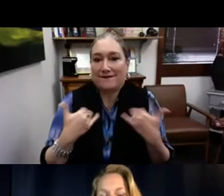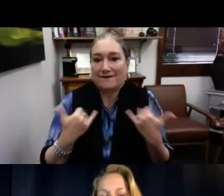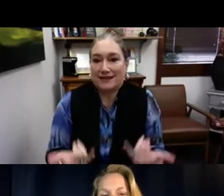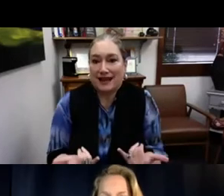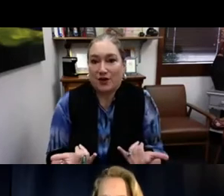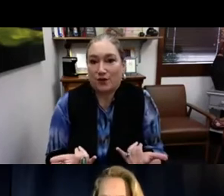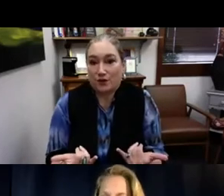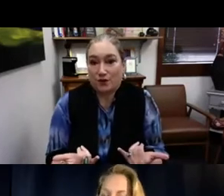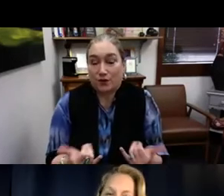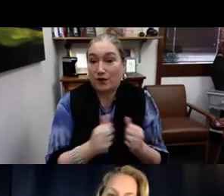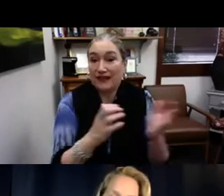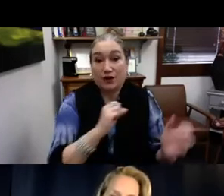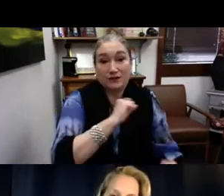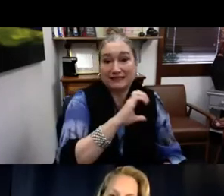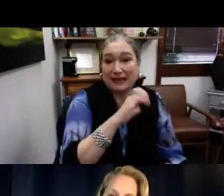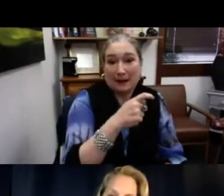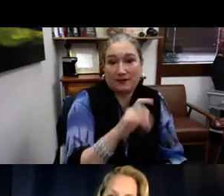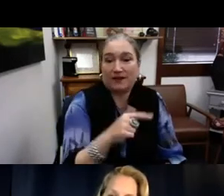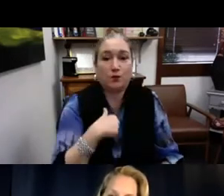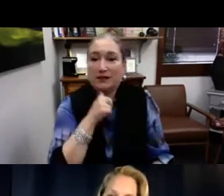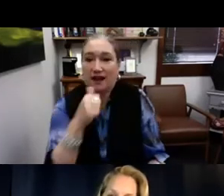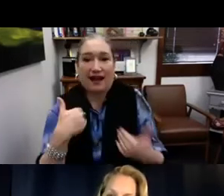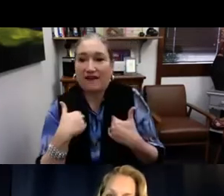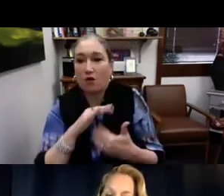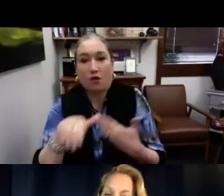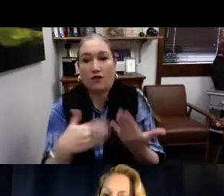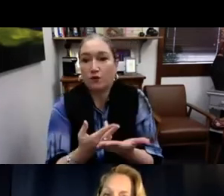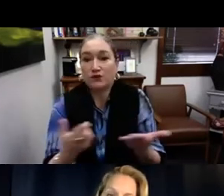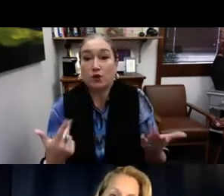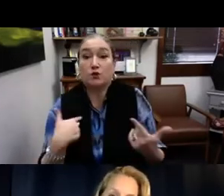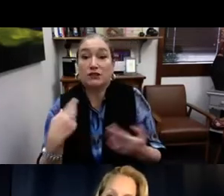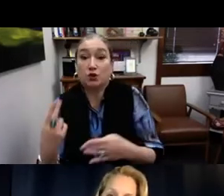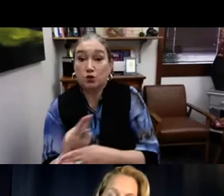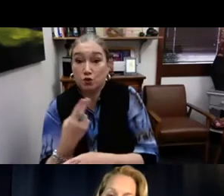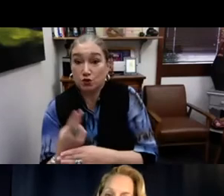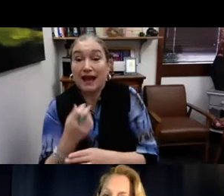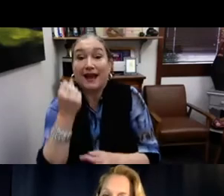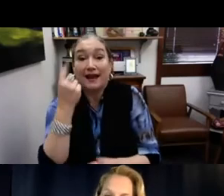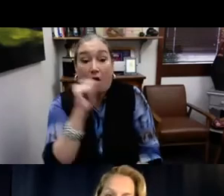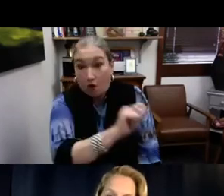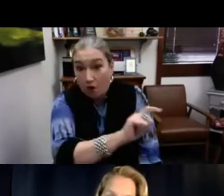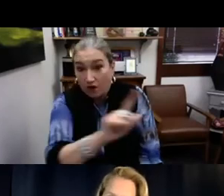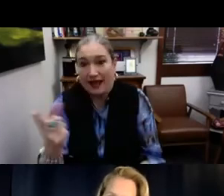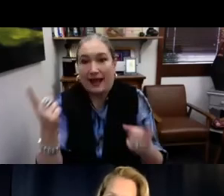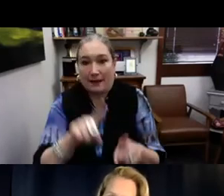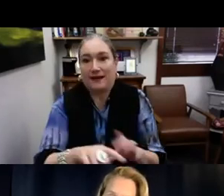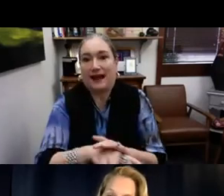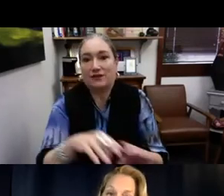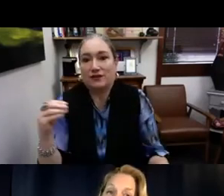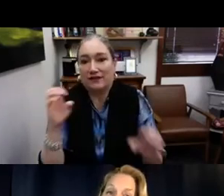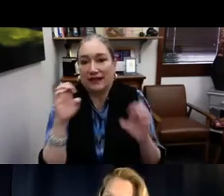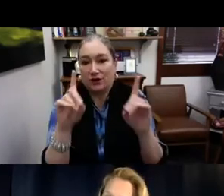which led to all of these other pieces of infrastructure we have today. Without that capital, we wouldn't have all of these other resources.